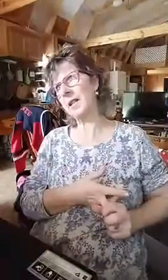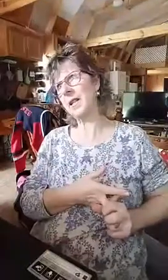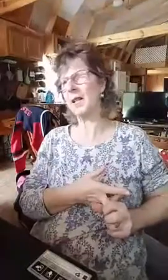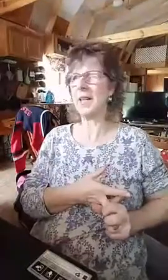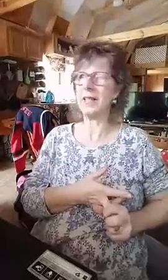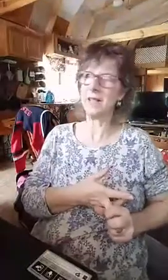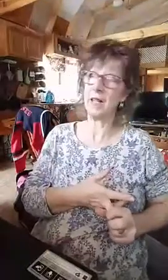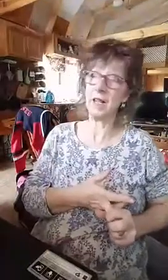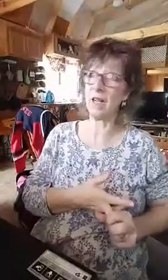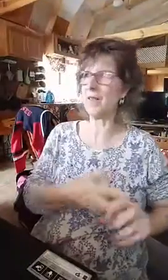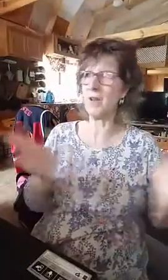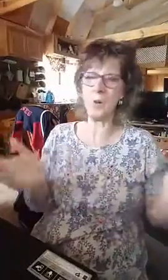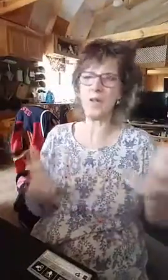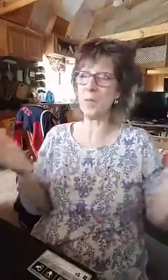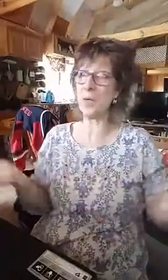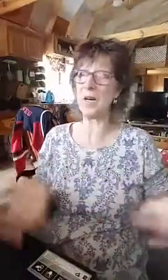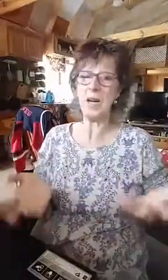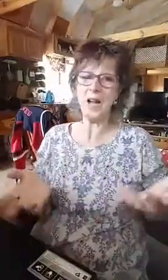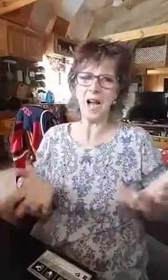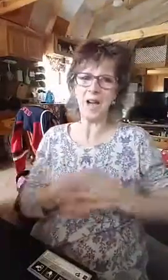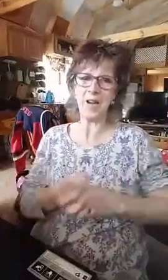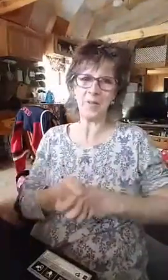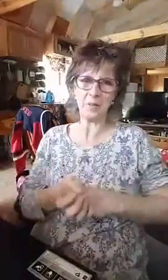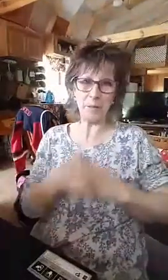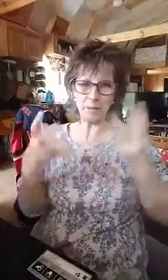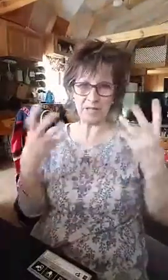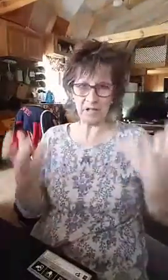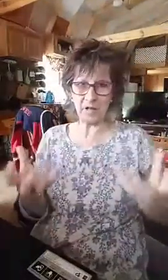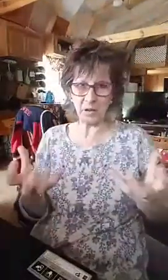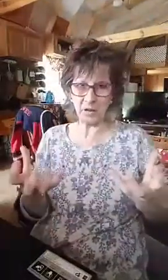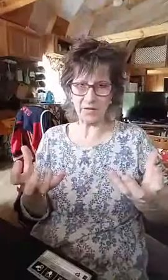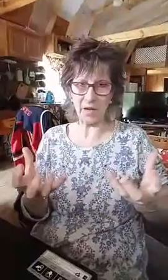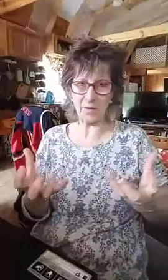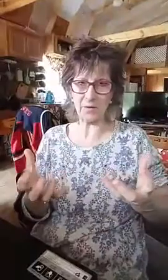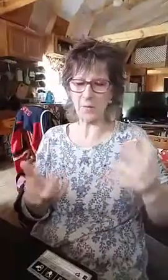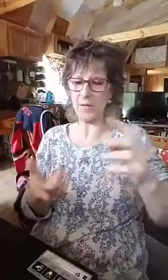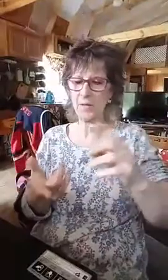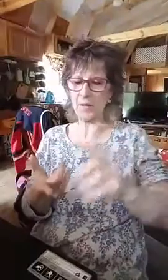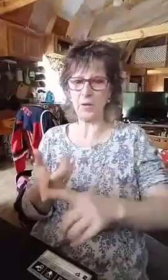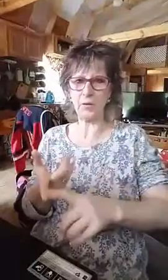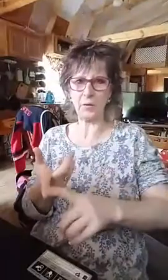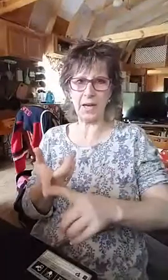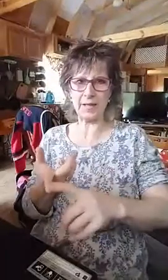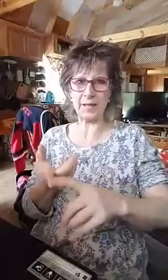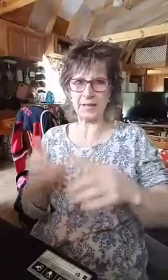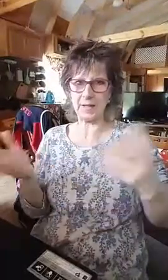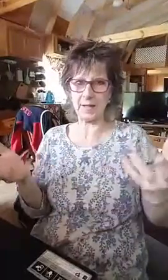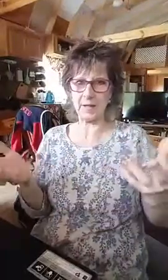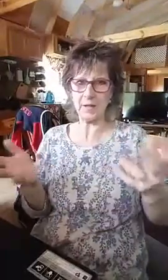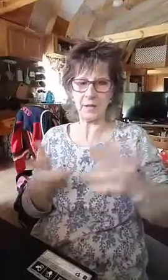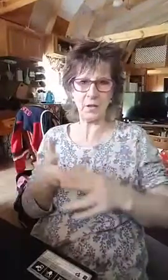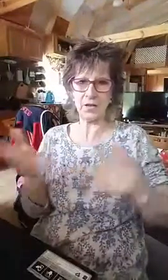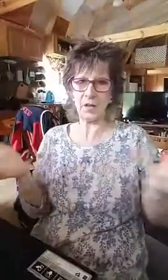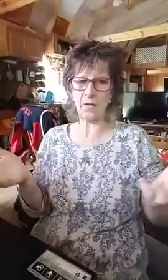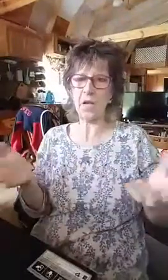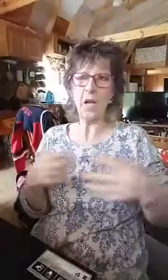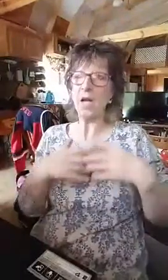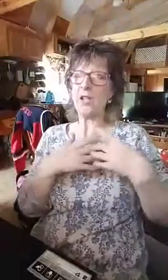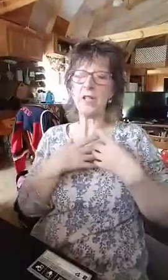Ian Clayton. Uh, there's a whole bunch more, uh, people that teach on the courts of heaven from the throne of grace, uh, to the courts of heaven, just